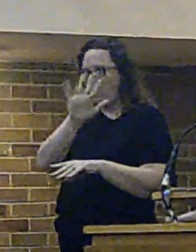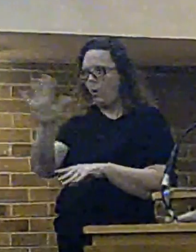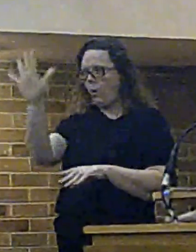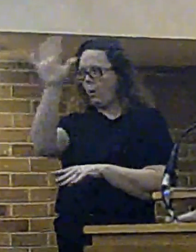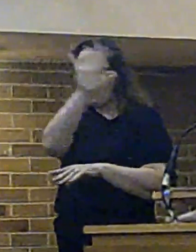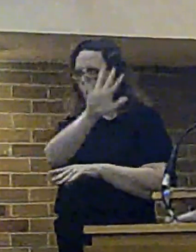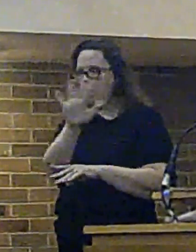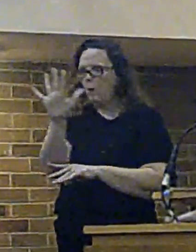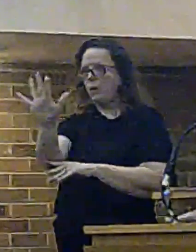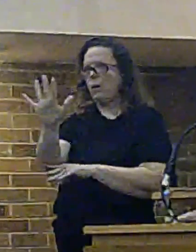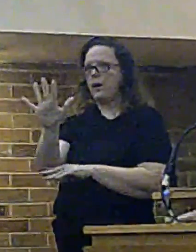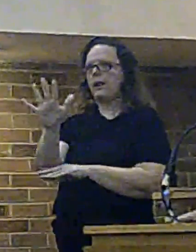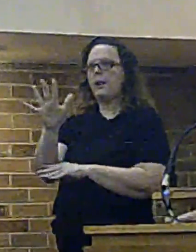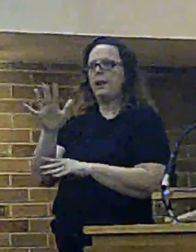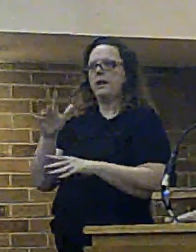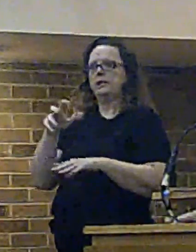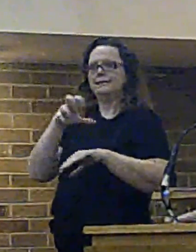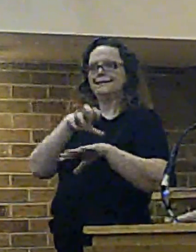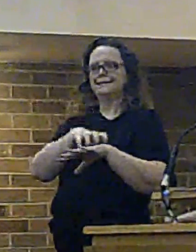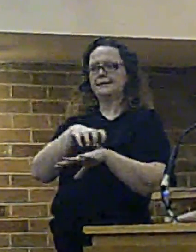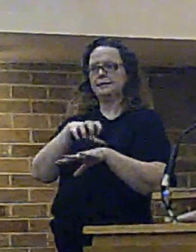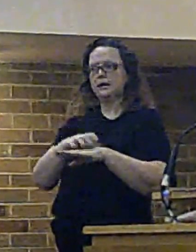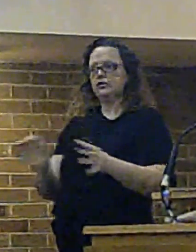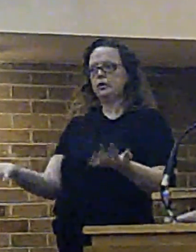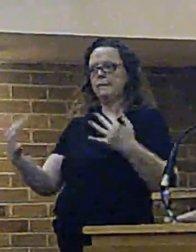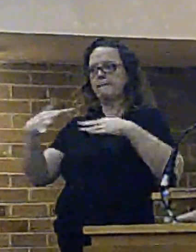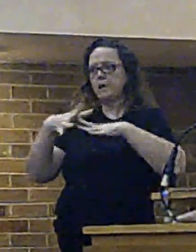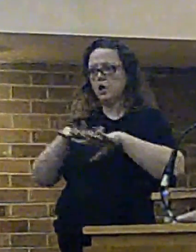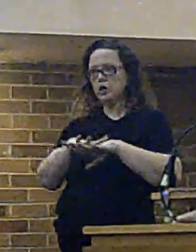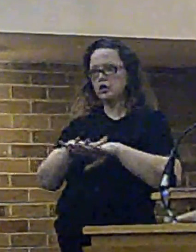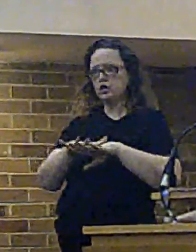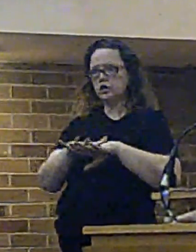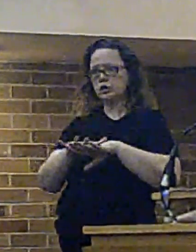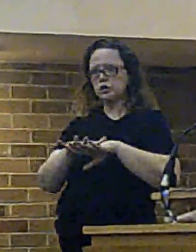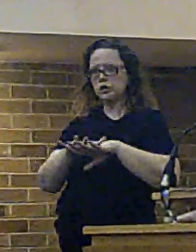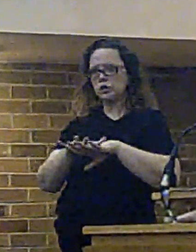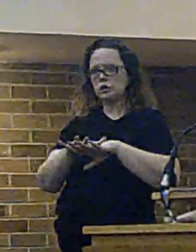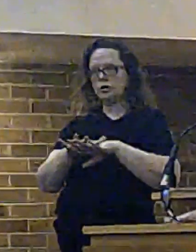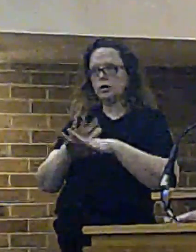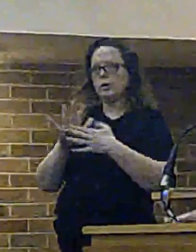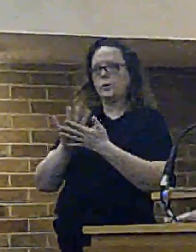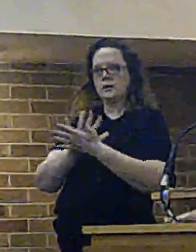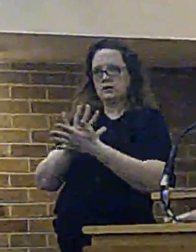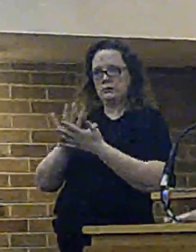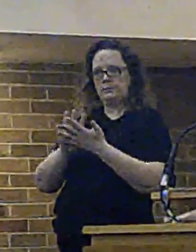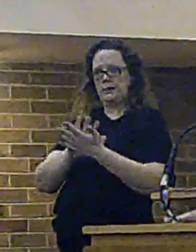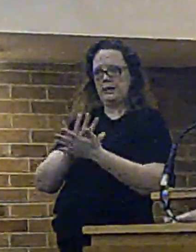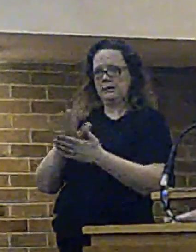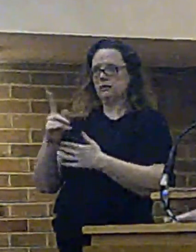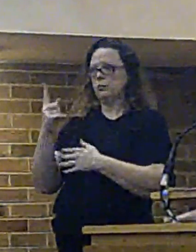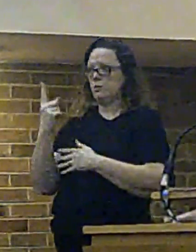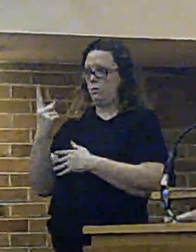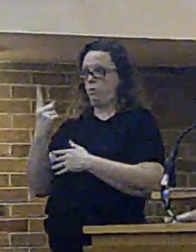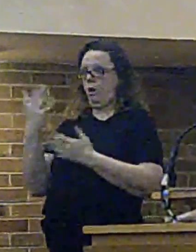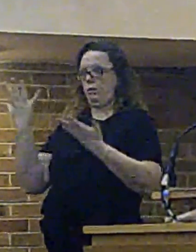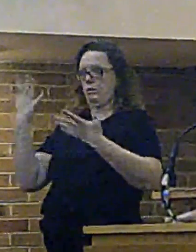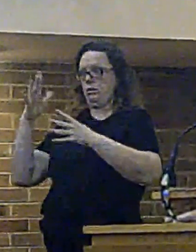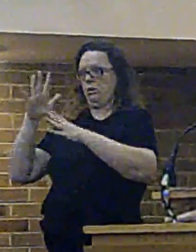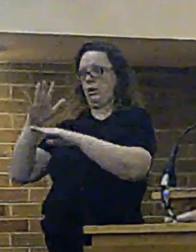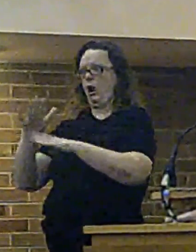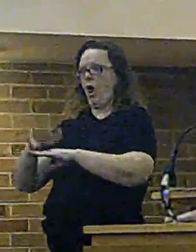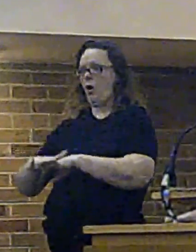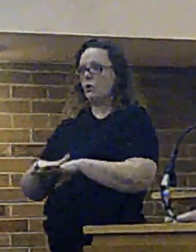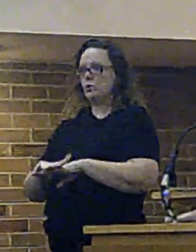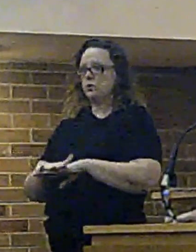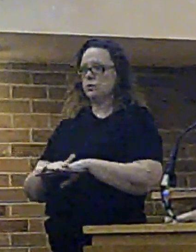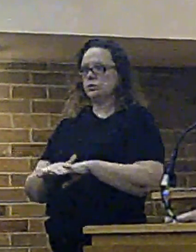station mergers and to be clear station mergers is station closures I'm not in any way trying to dress